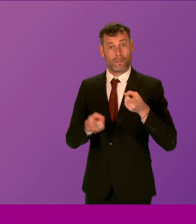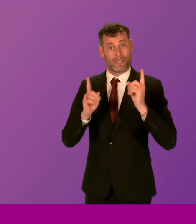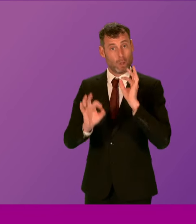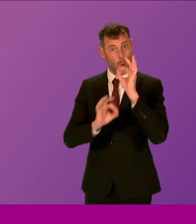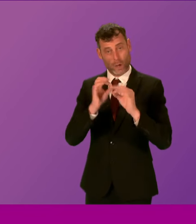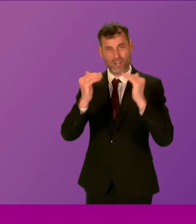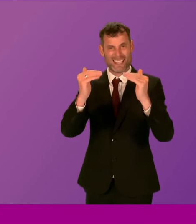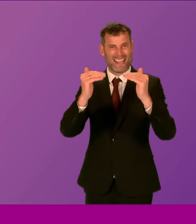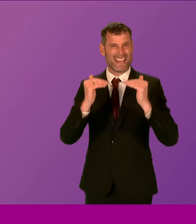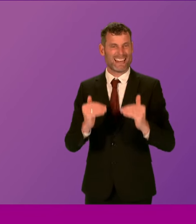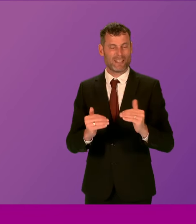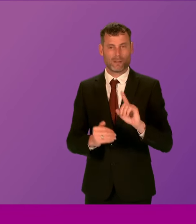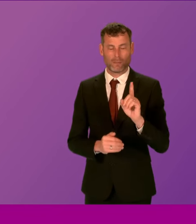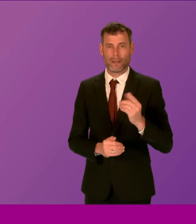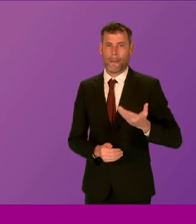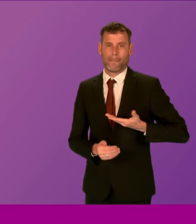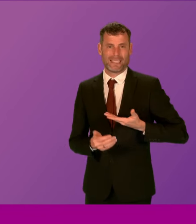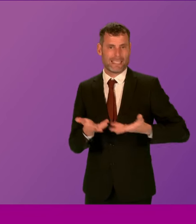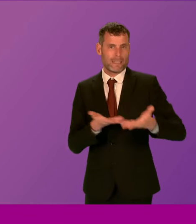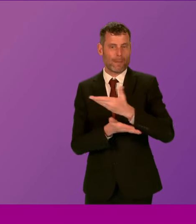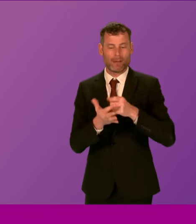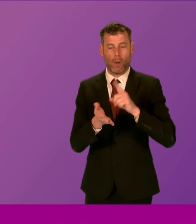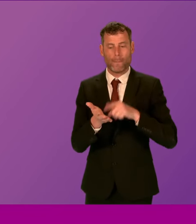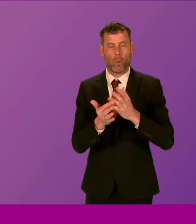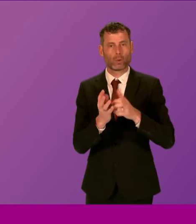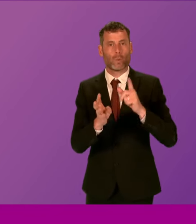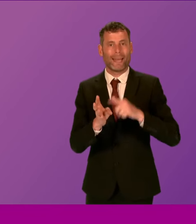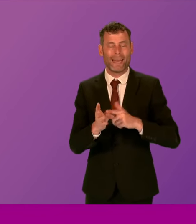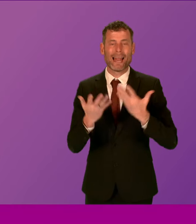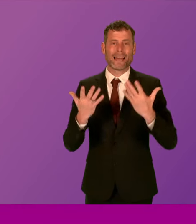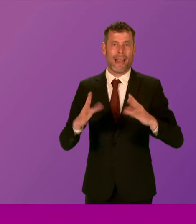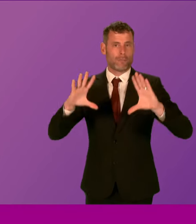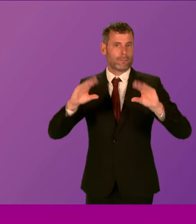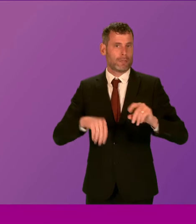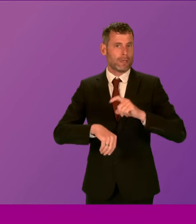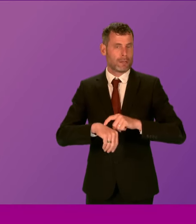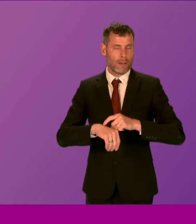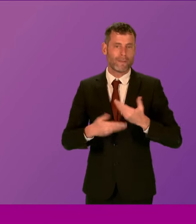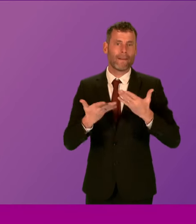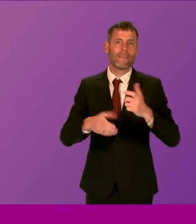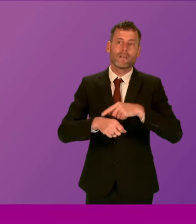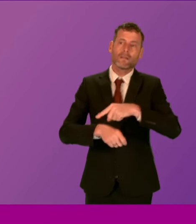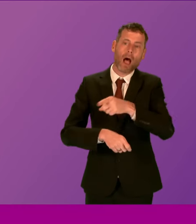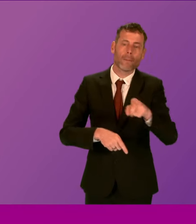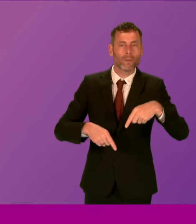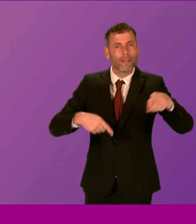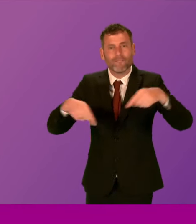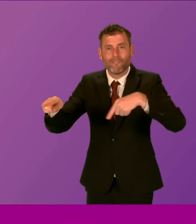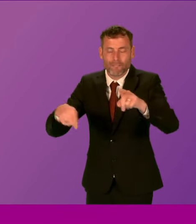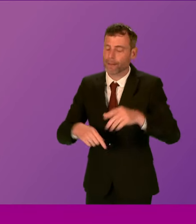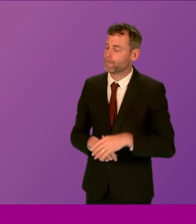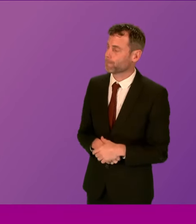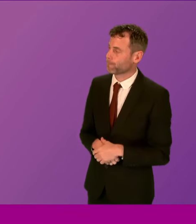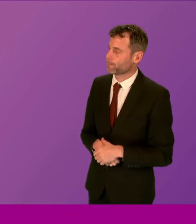members' business debate in the name of Paul Sweeney, and there will now be a short suspension to allow those leaving the Chamber and Public Gallery to do so.